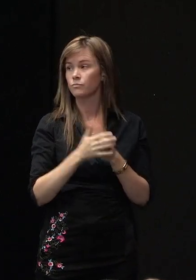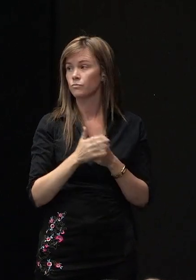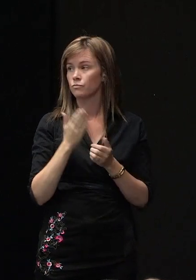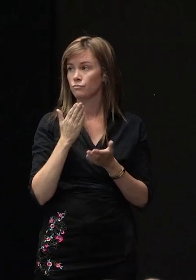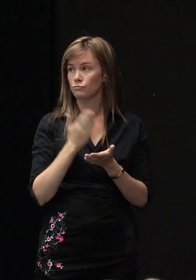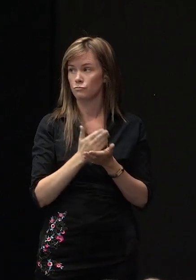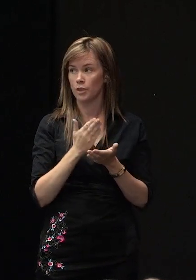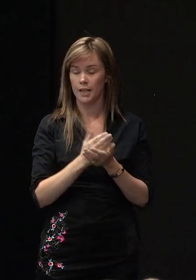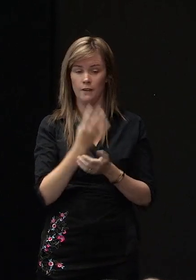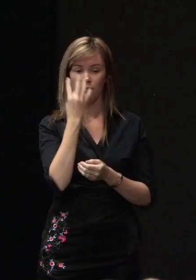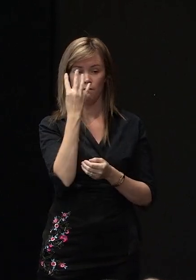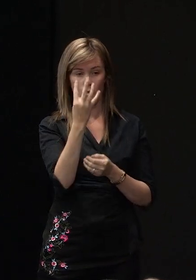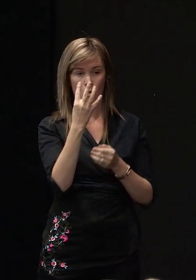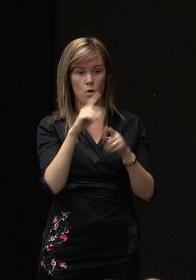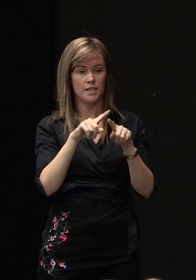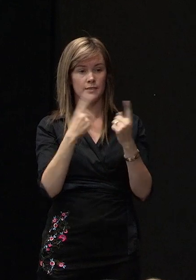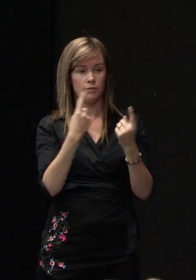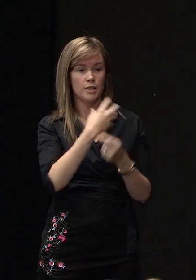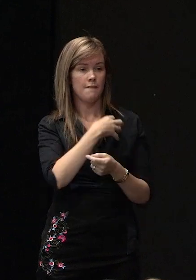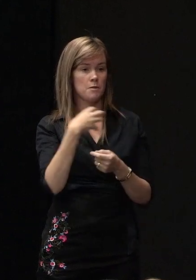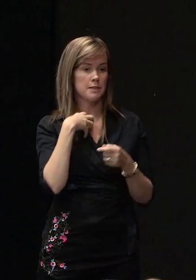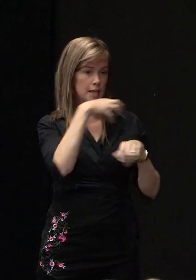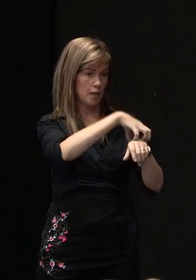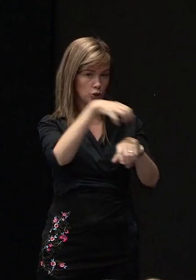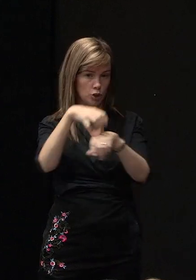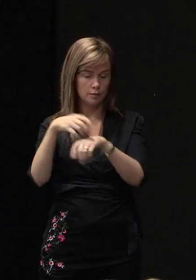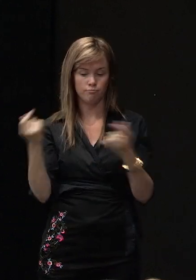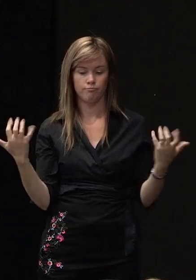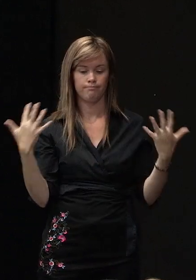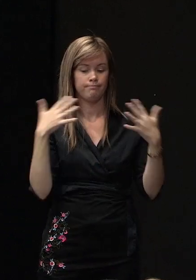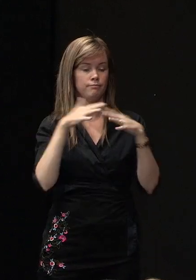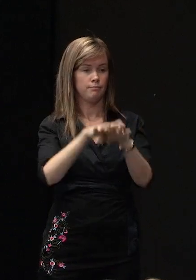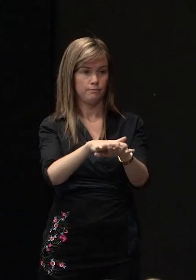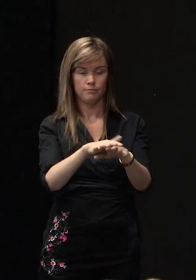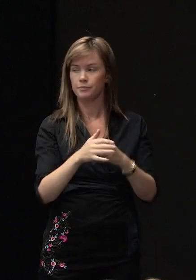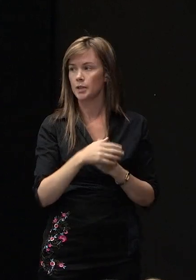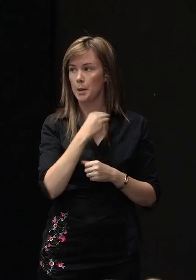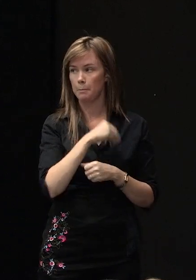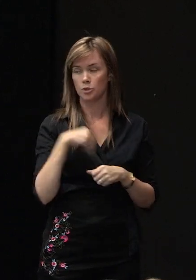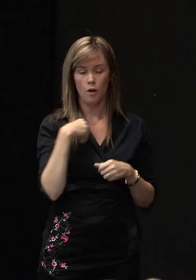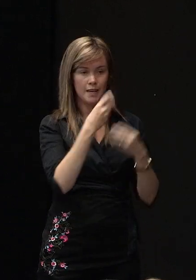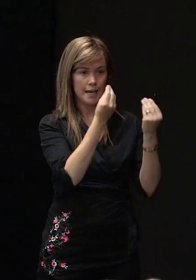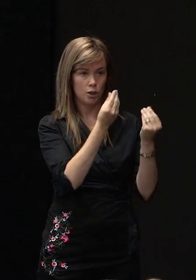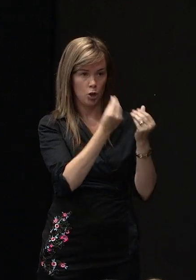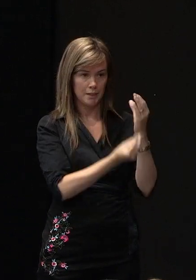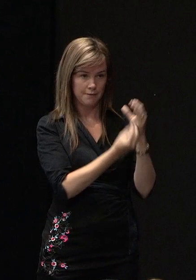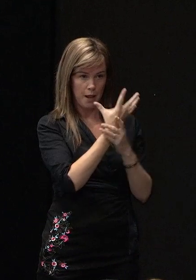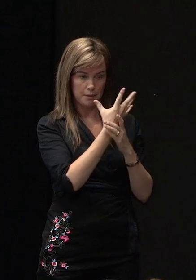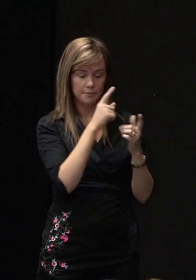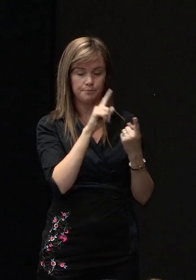the integration of four government agencies. That was the Ministry of Economic Development,